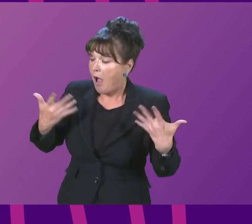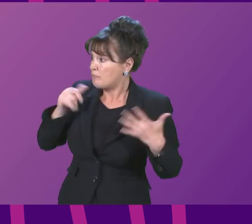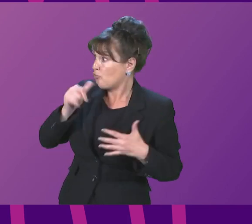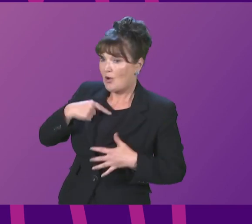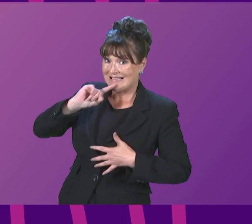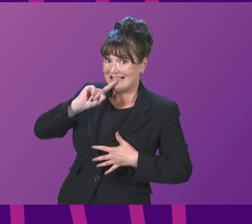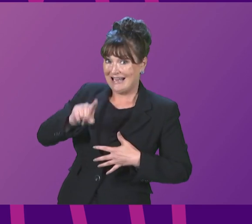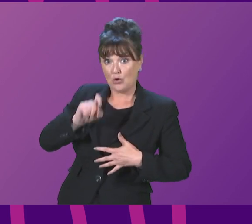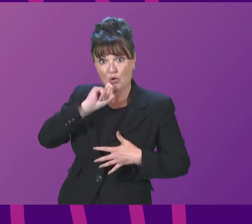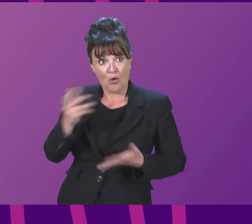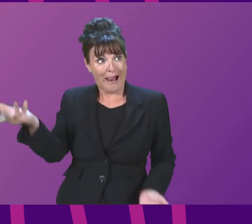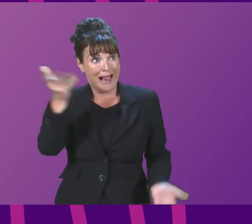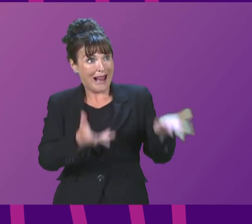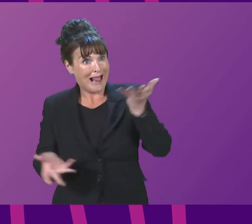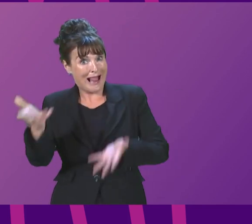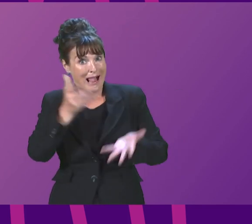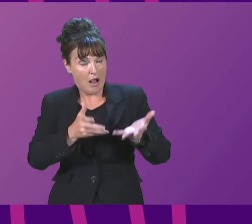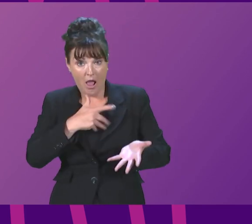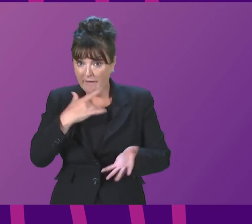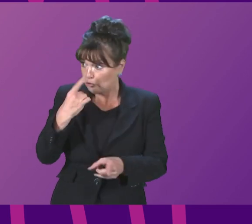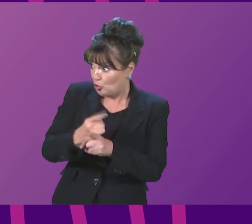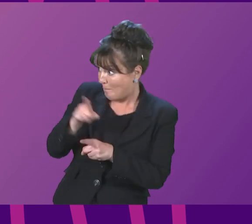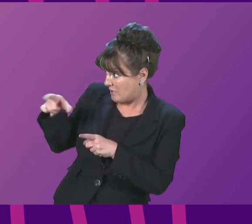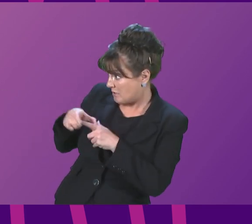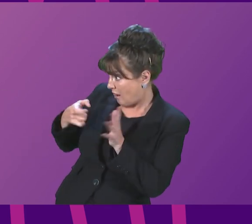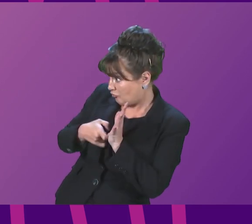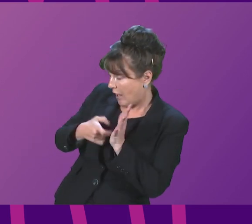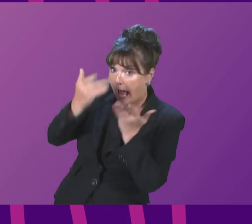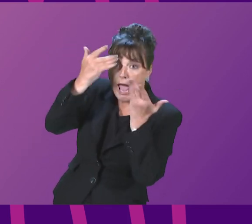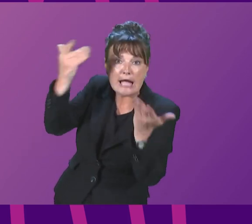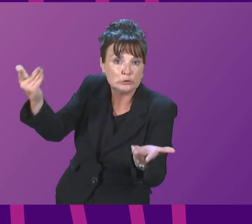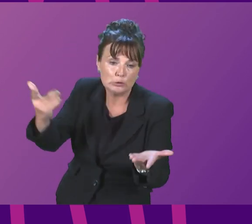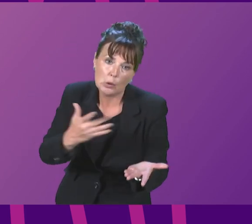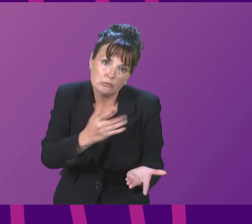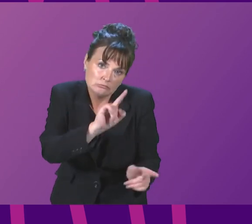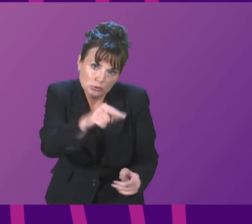rather spurious things was a reference to Douglas Ross. Others, of course, may reach that conclusion.